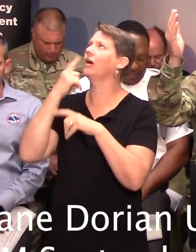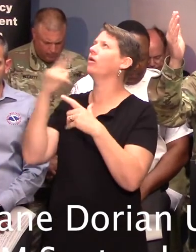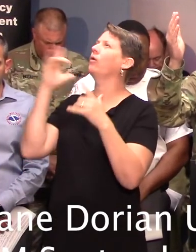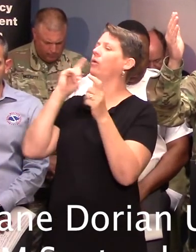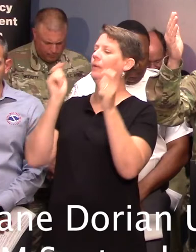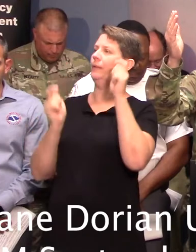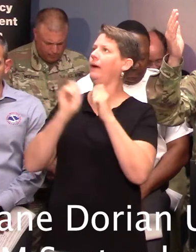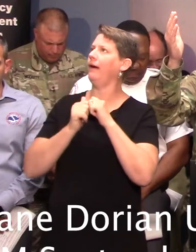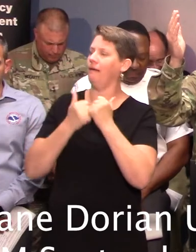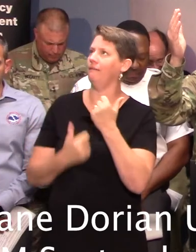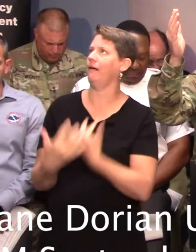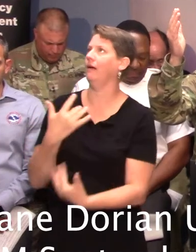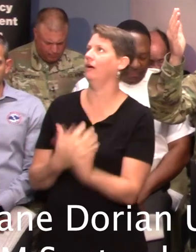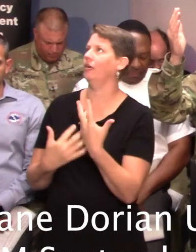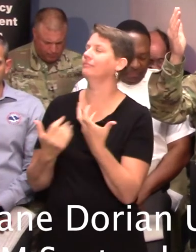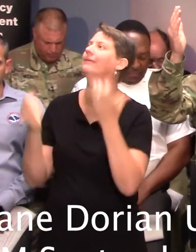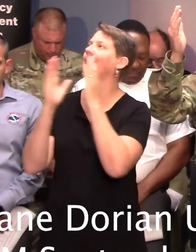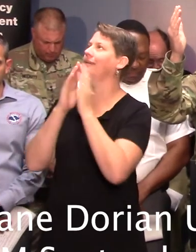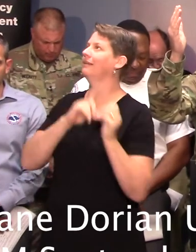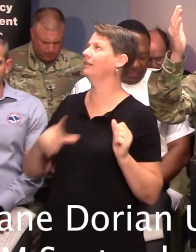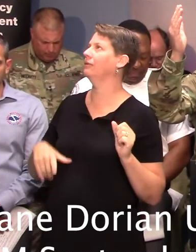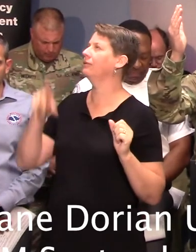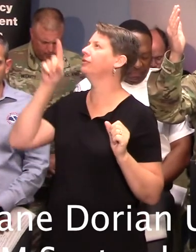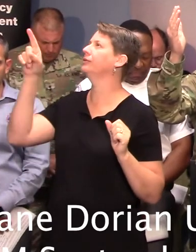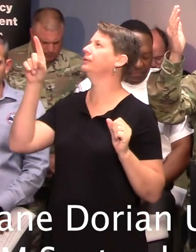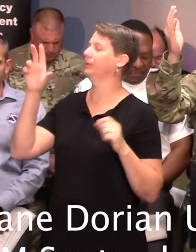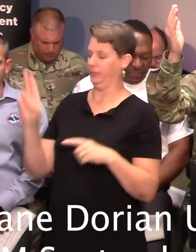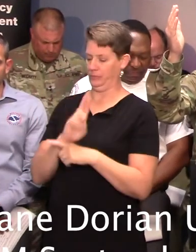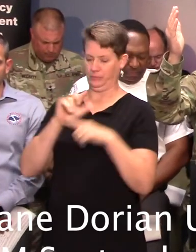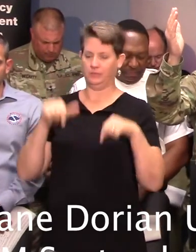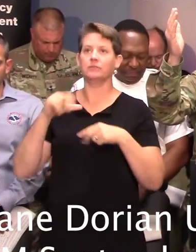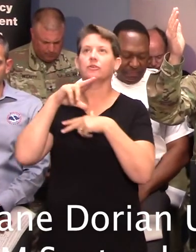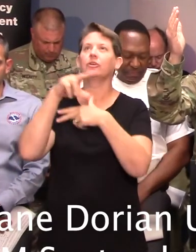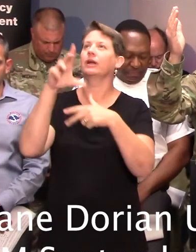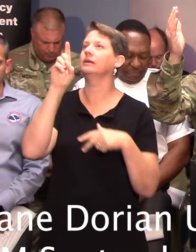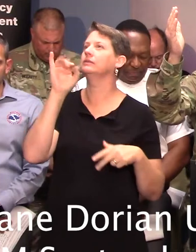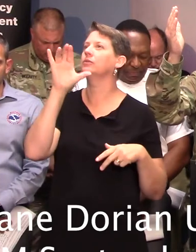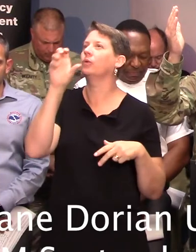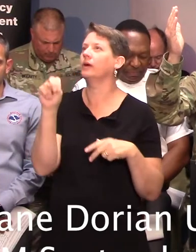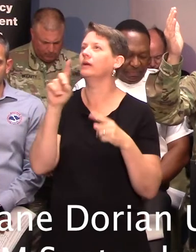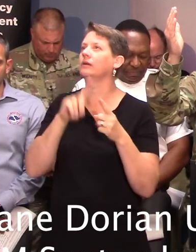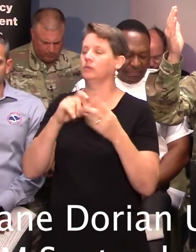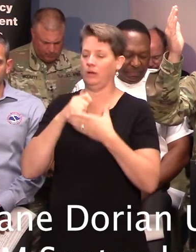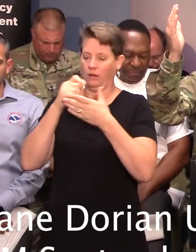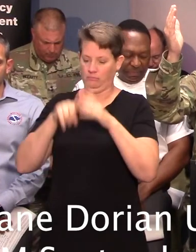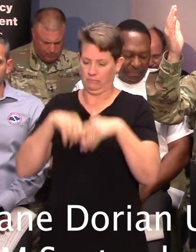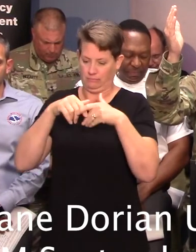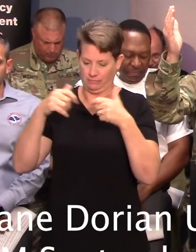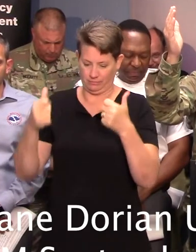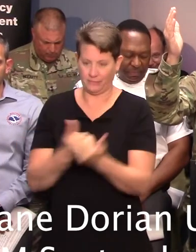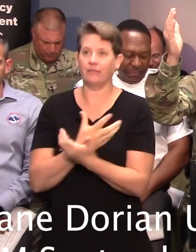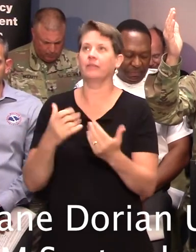by fire. I ask that, Lord, that you would use Hurricane Dorian as a catalyst to bring out everything that is